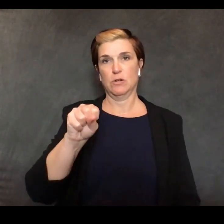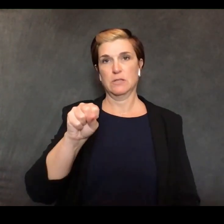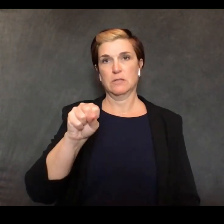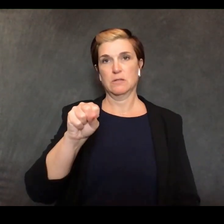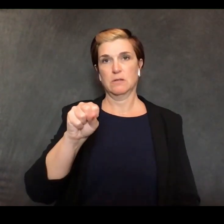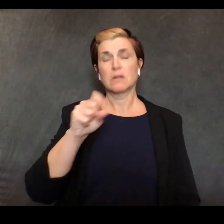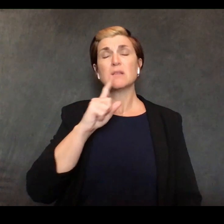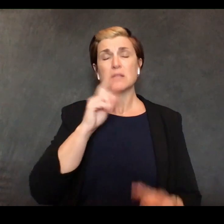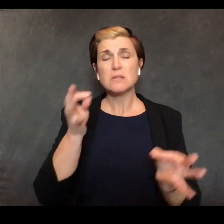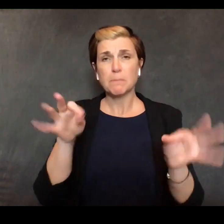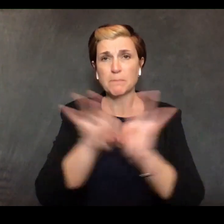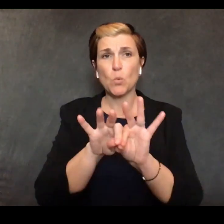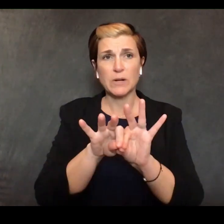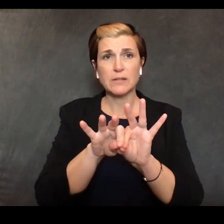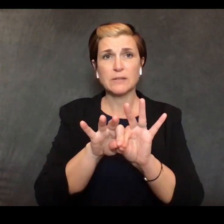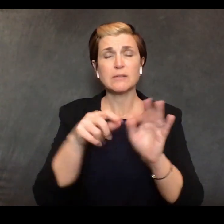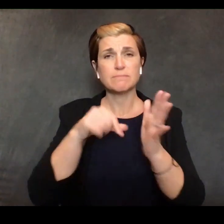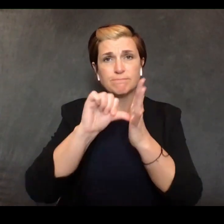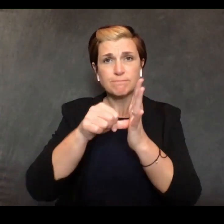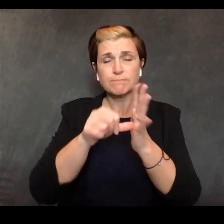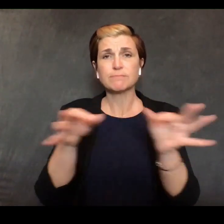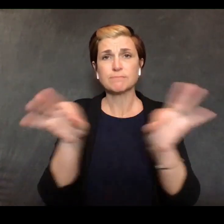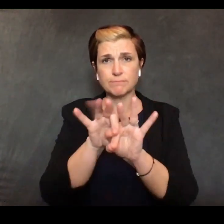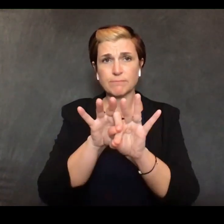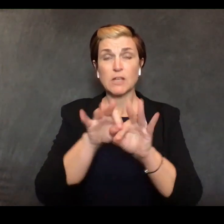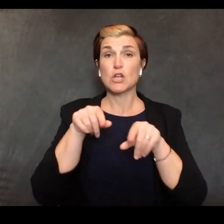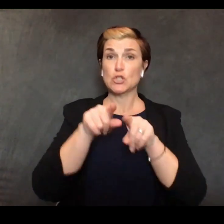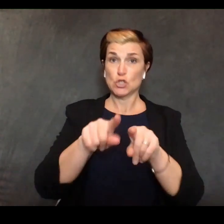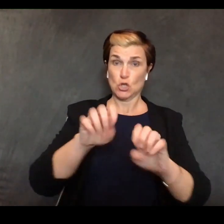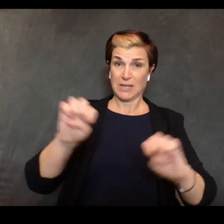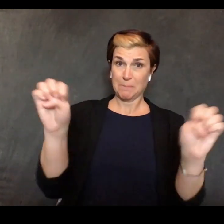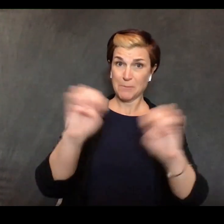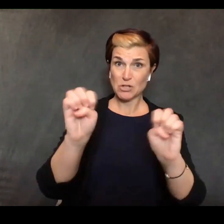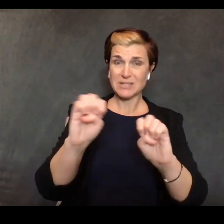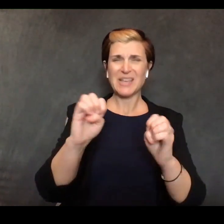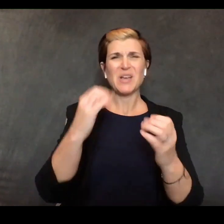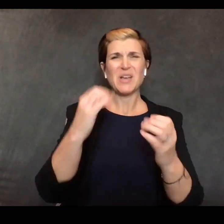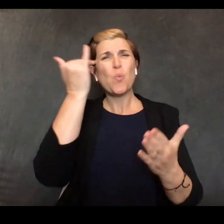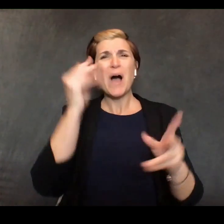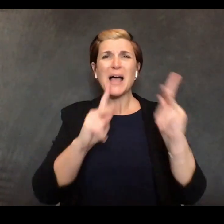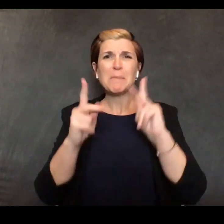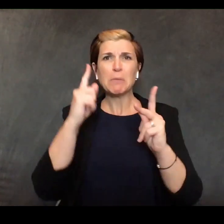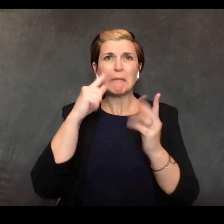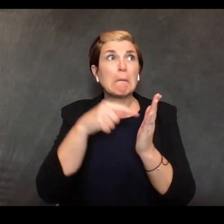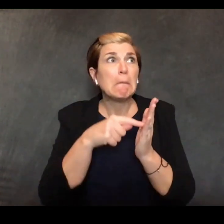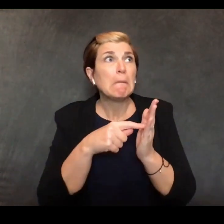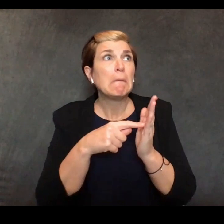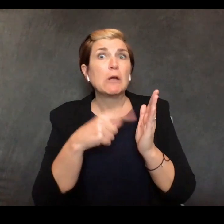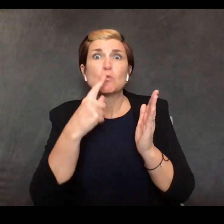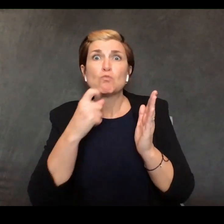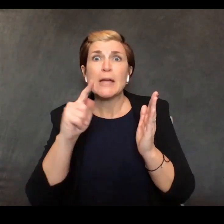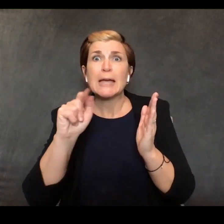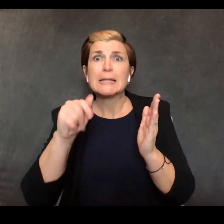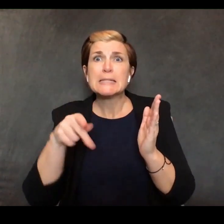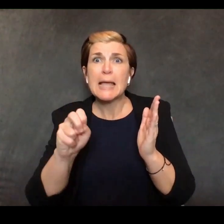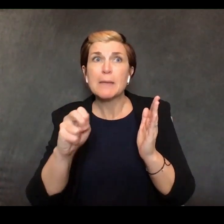an emergency those on the front line shouldn't have to worry about federal rules and red tape hamstringing them when they need flexibility